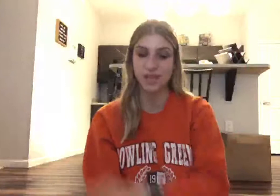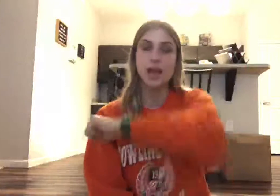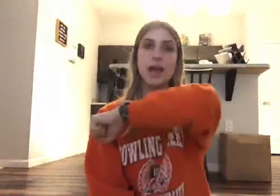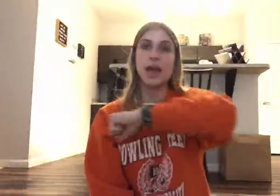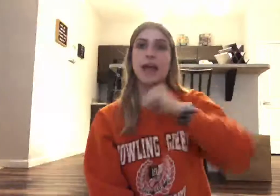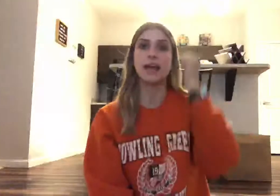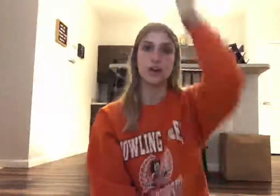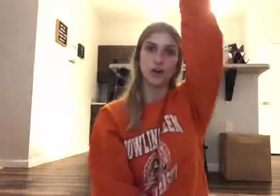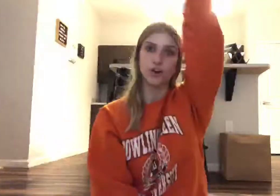hair,